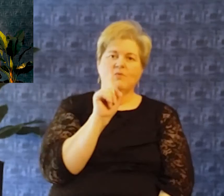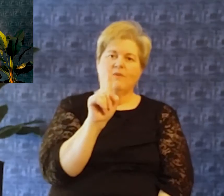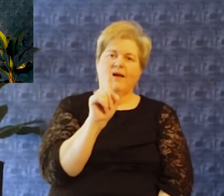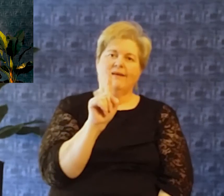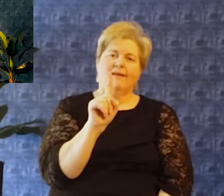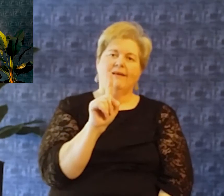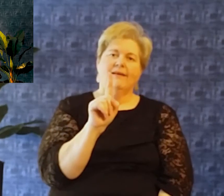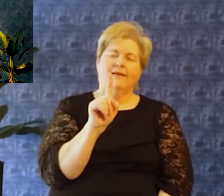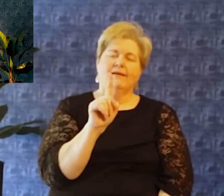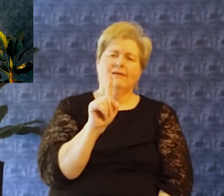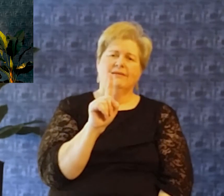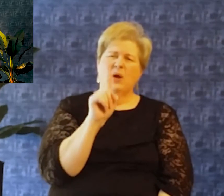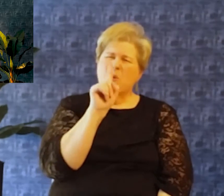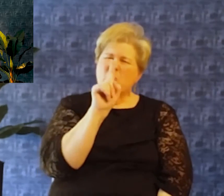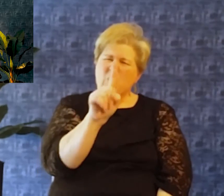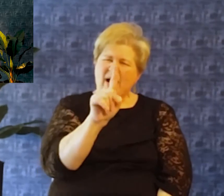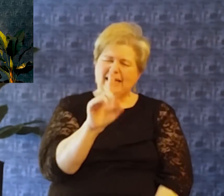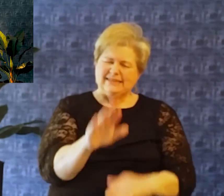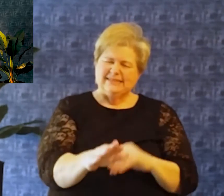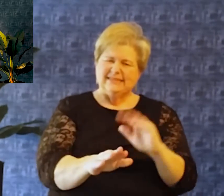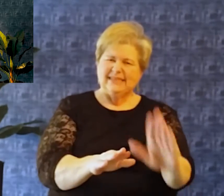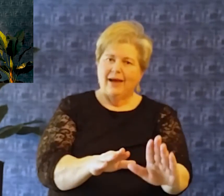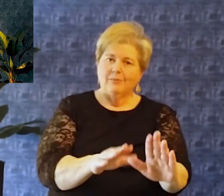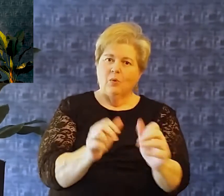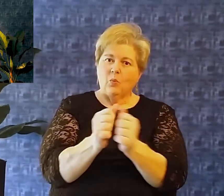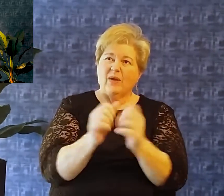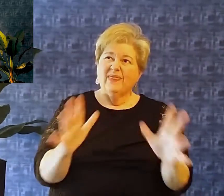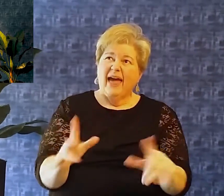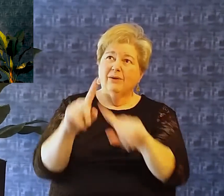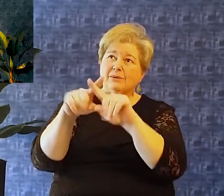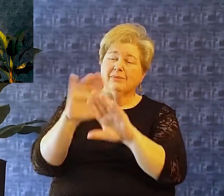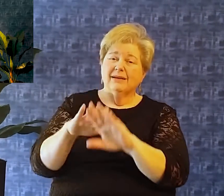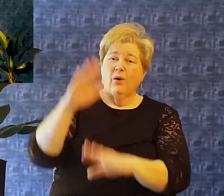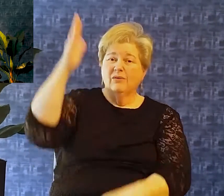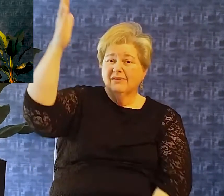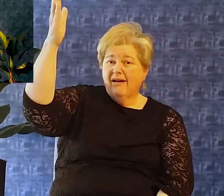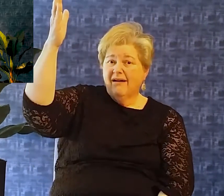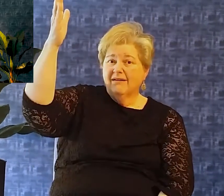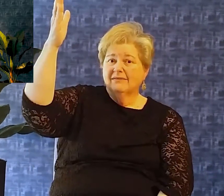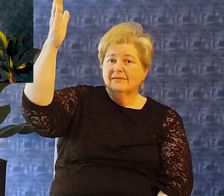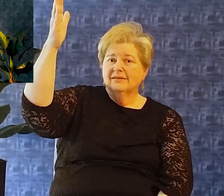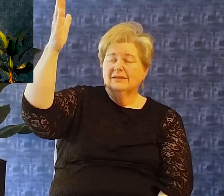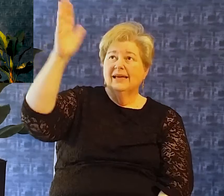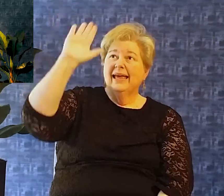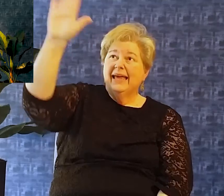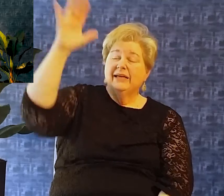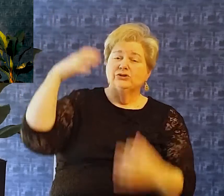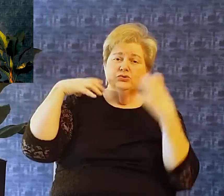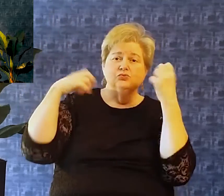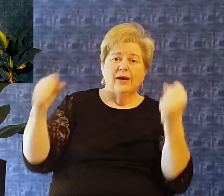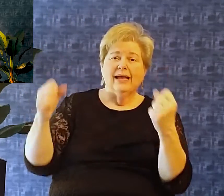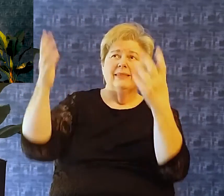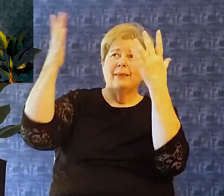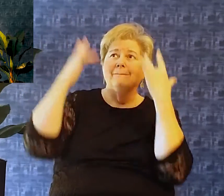The answer is one Even one step Not depending on the strength